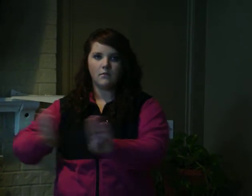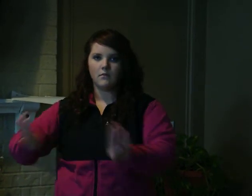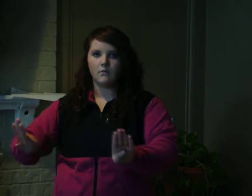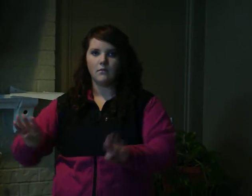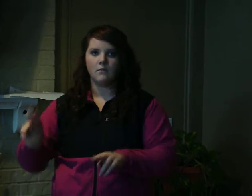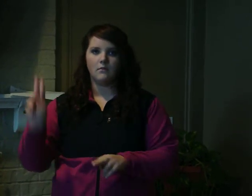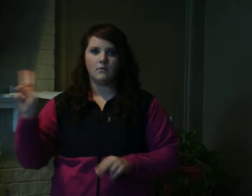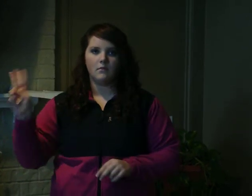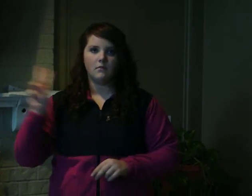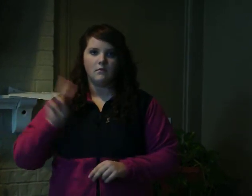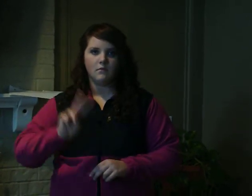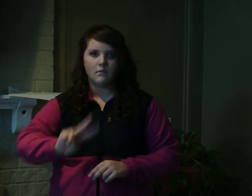to I'm to to I'm happy